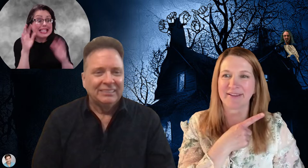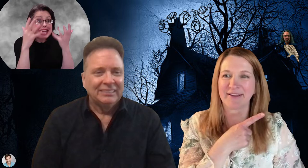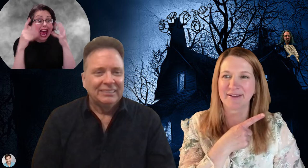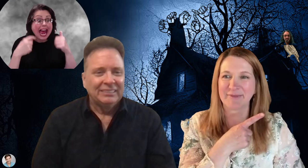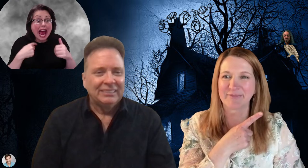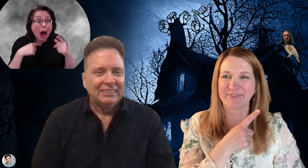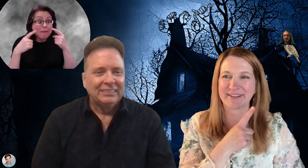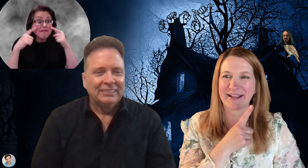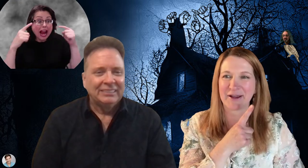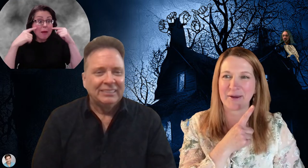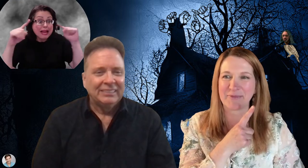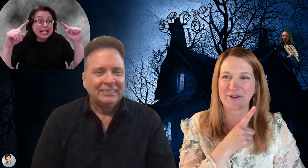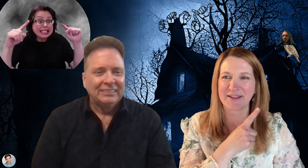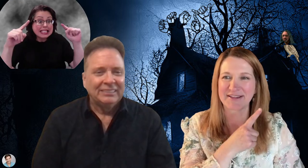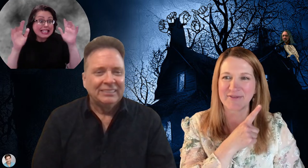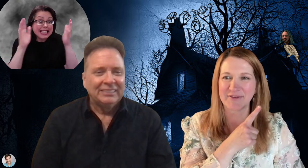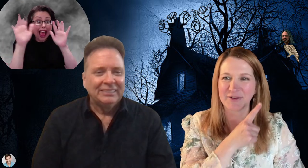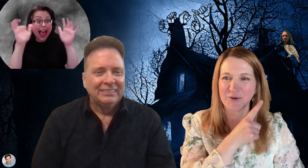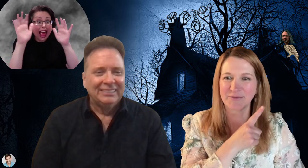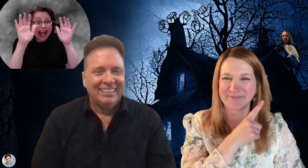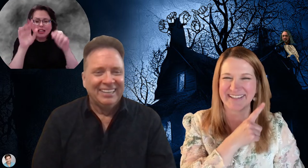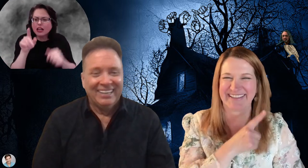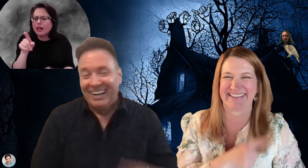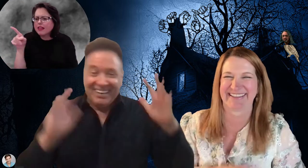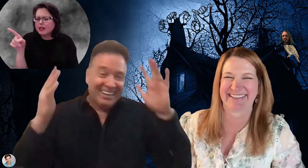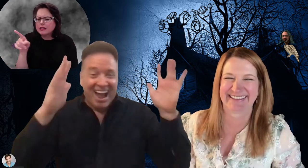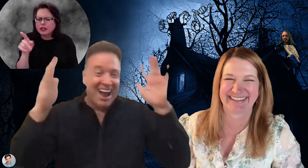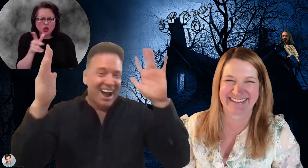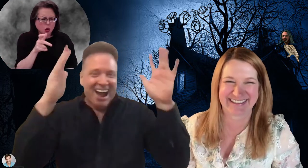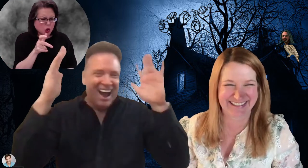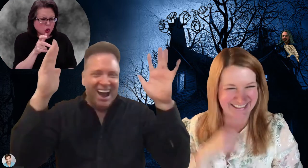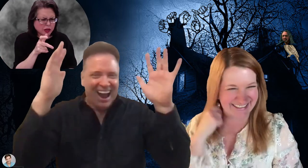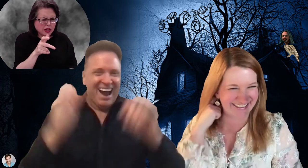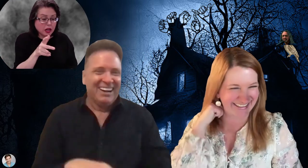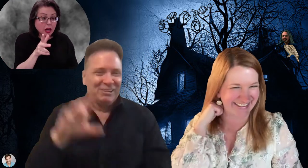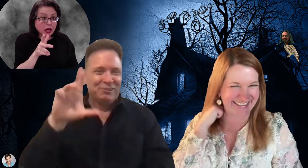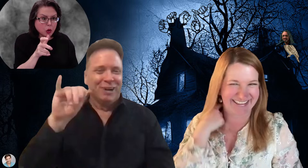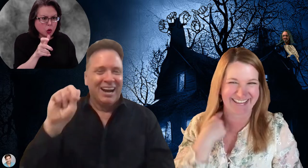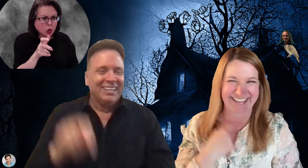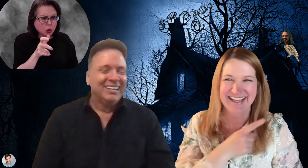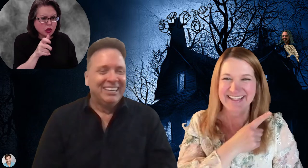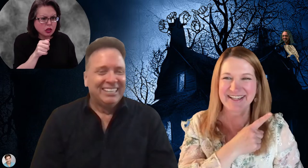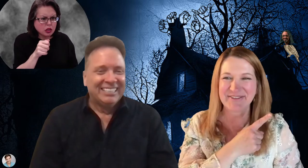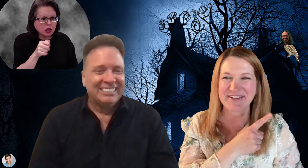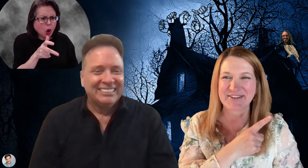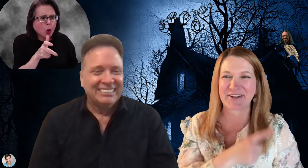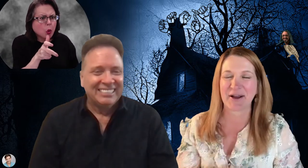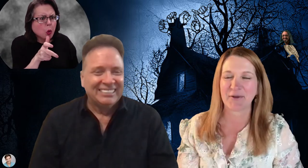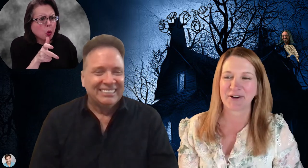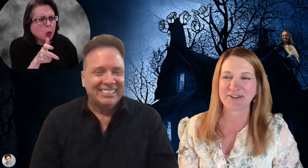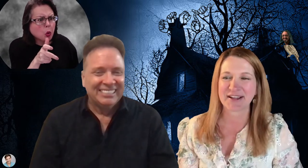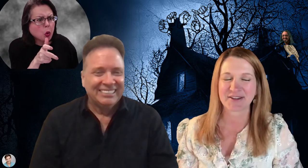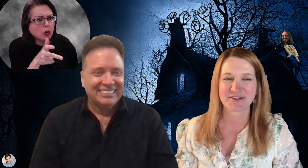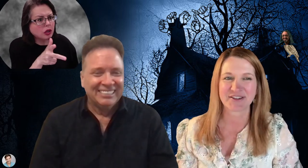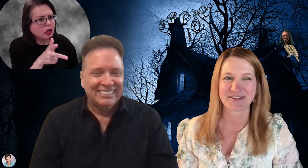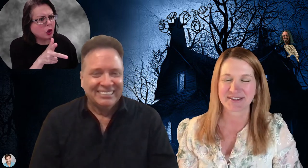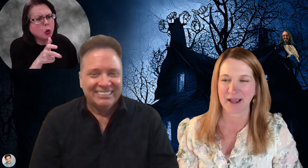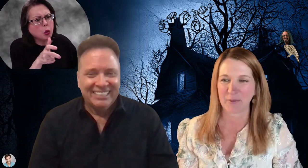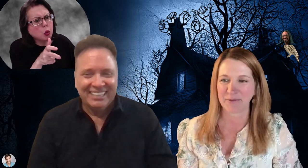yeah, up there that David. Who? David is our owl, our tech genius owl.